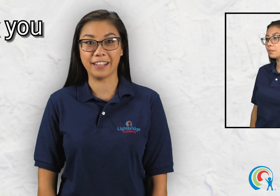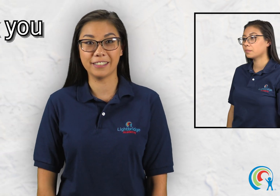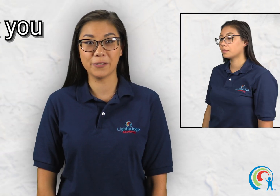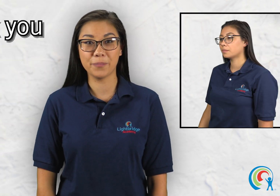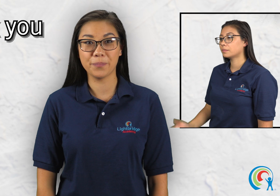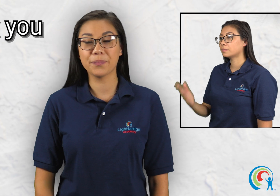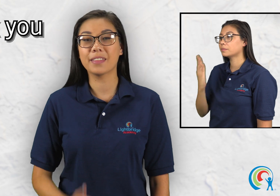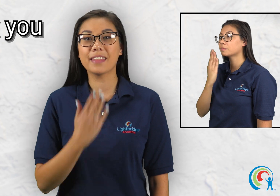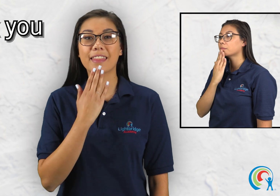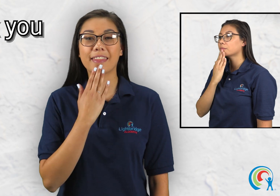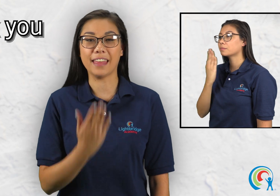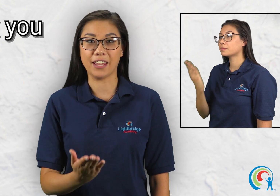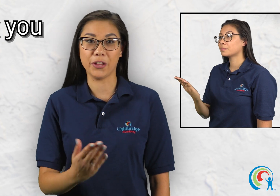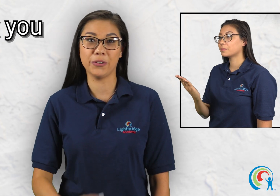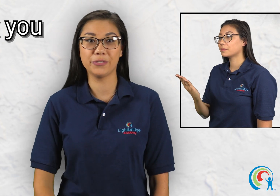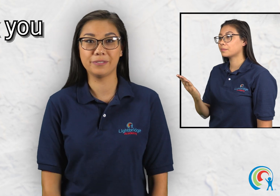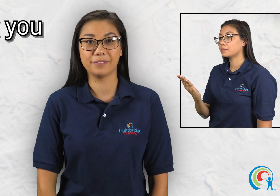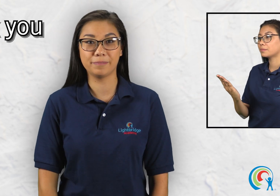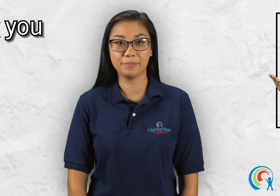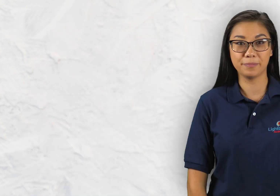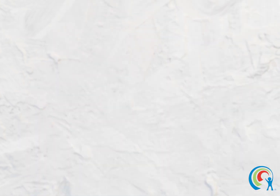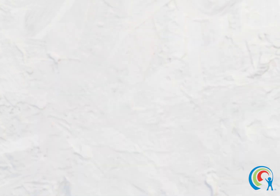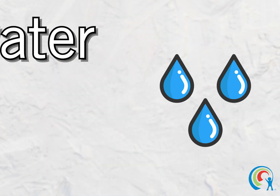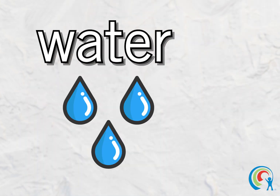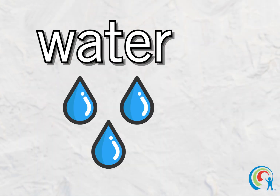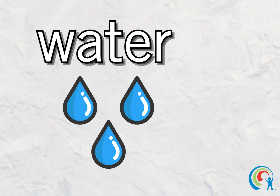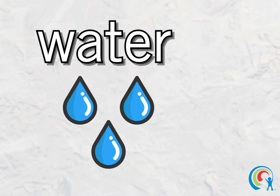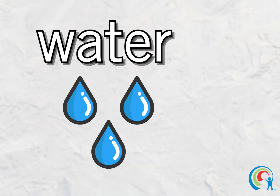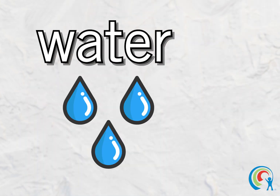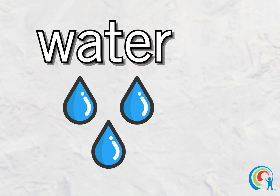thank you water